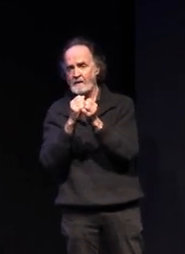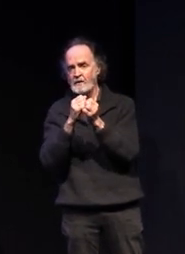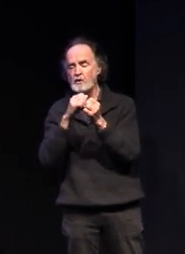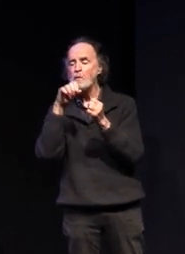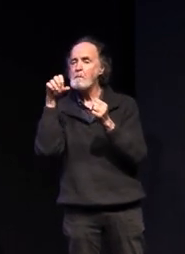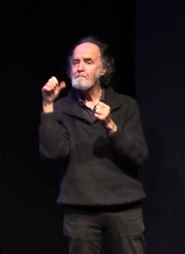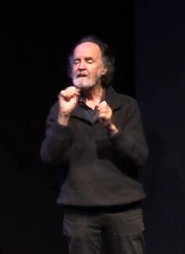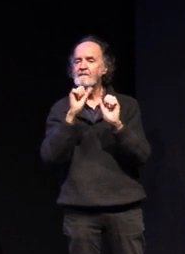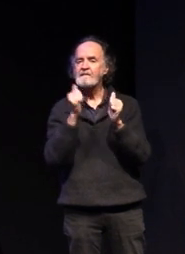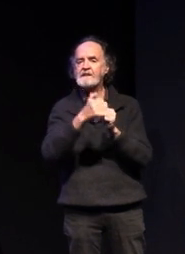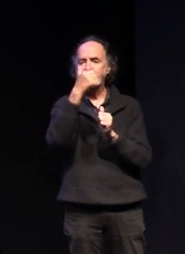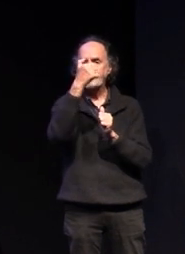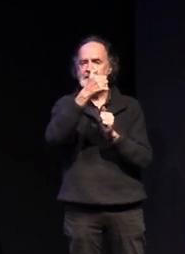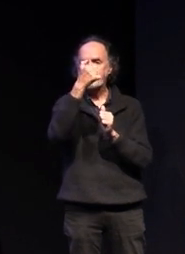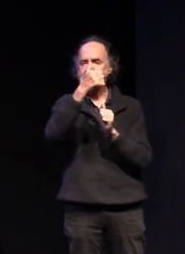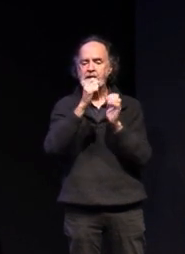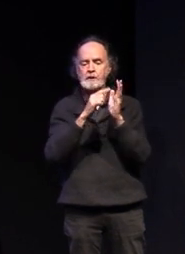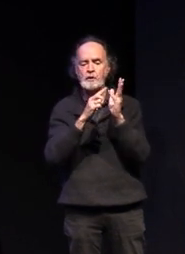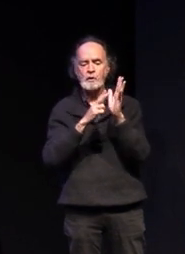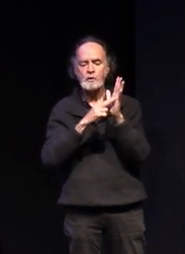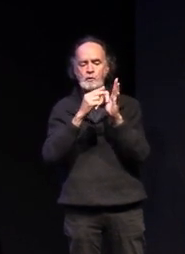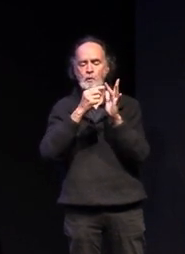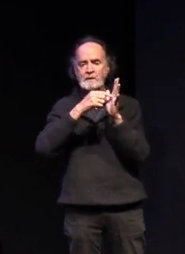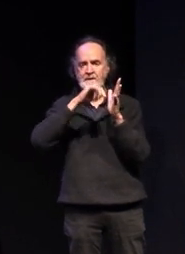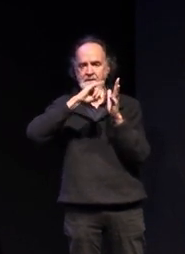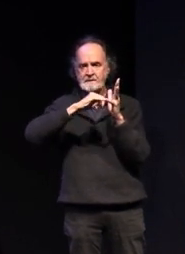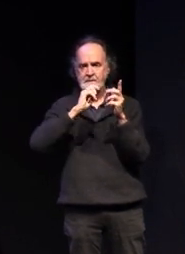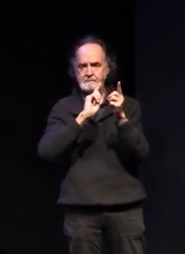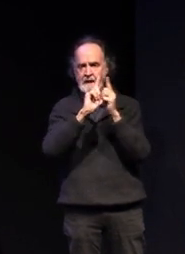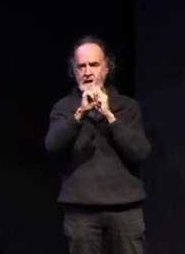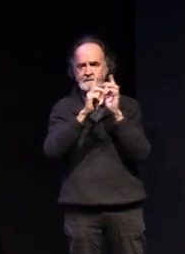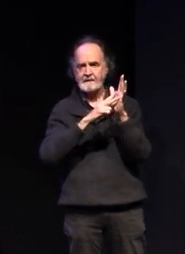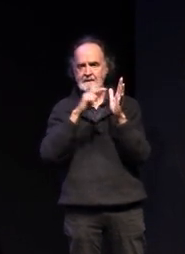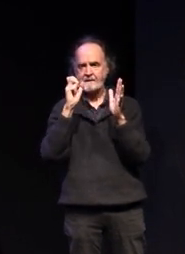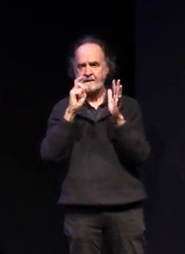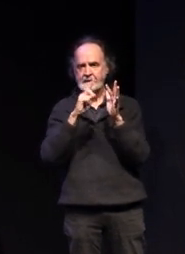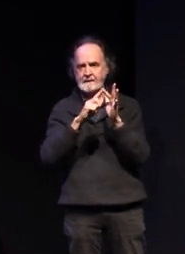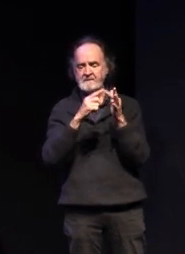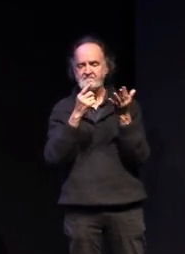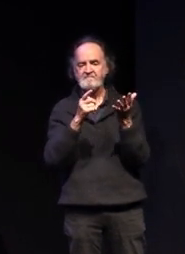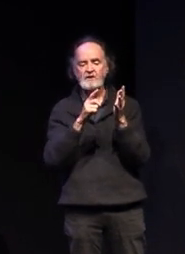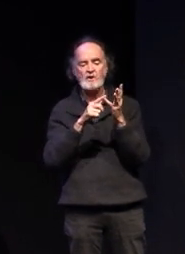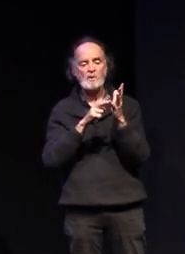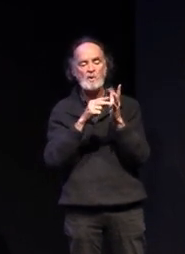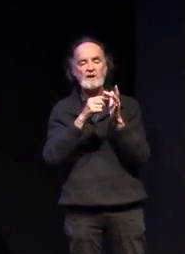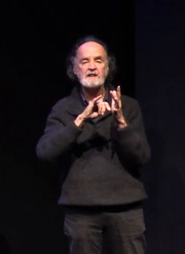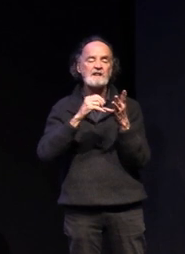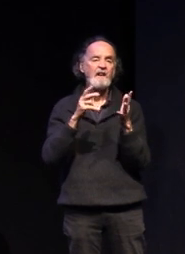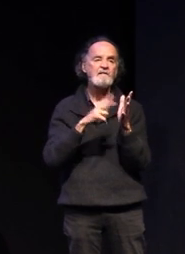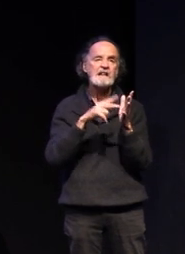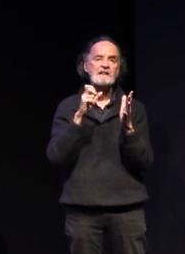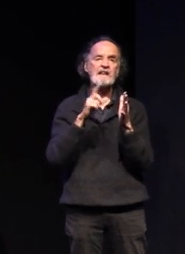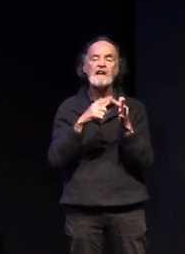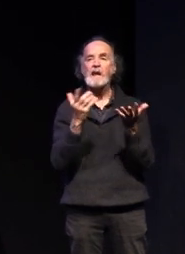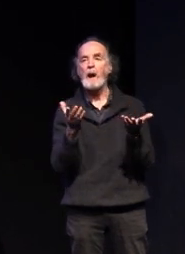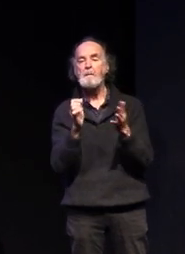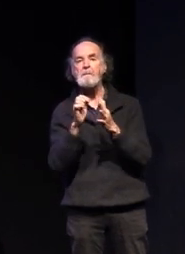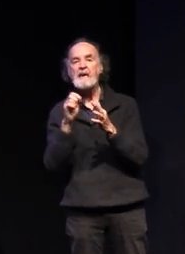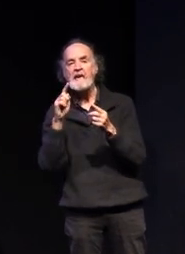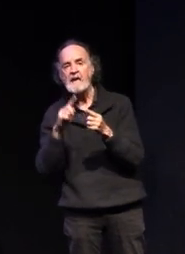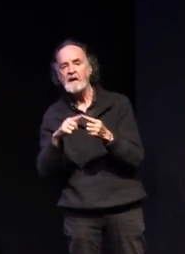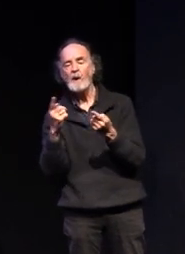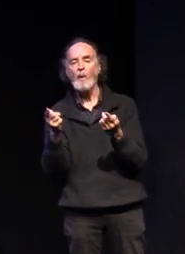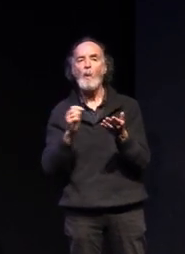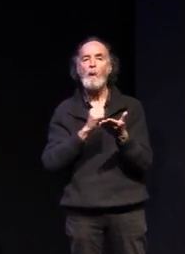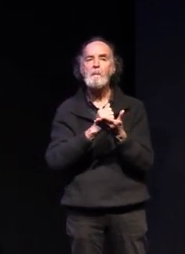16 units to pass the vce those units might be vce subjects like pe or mass